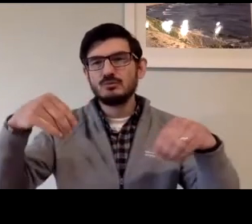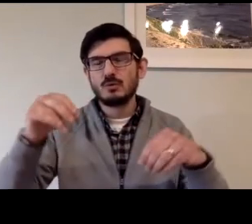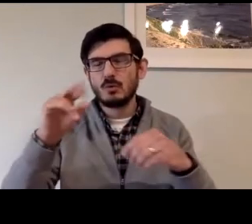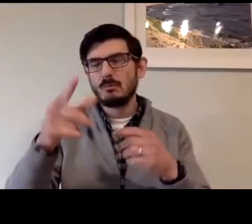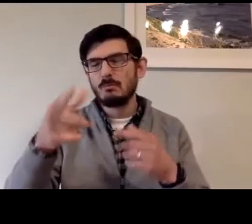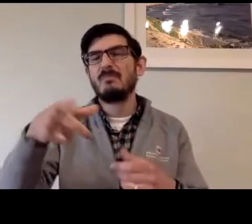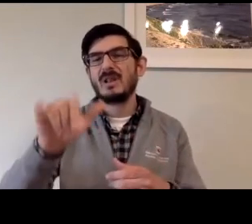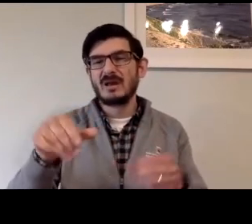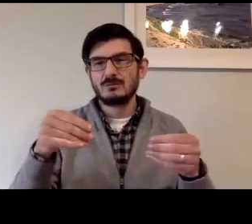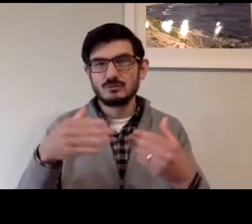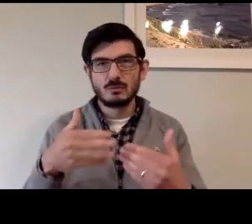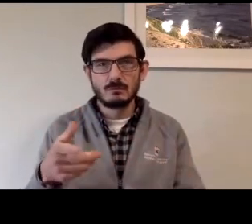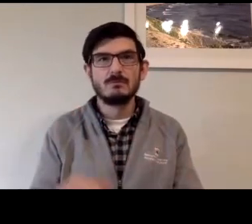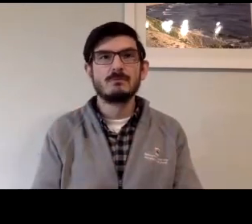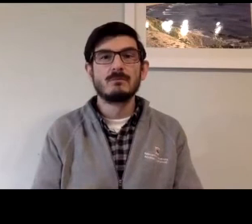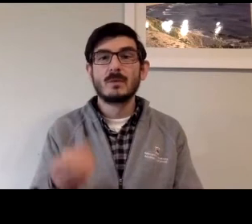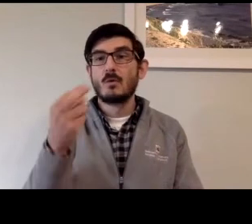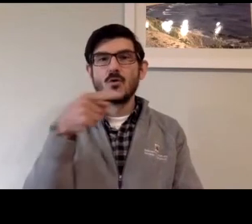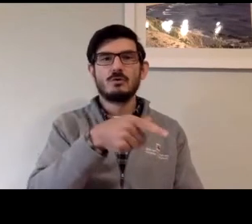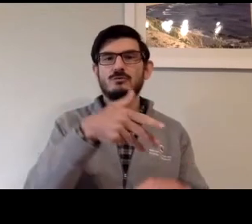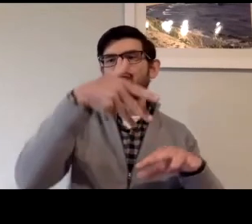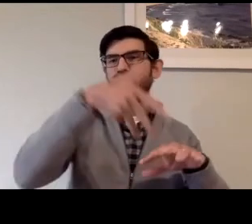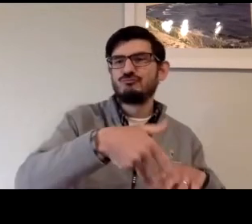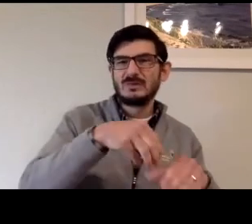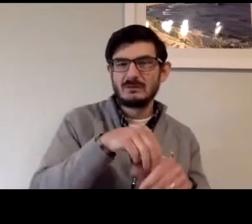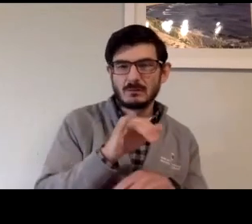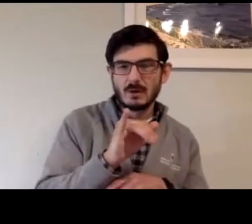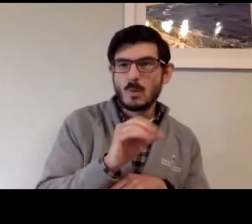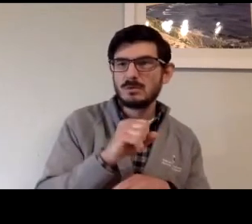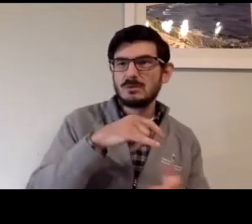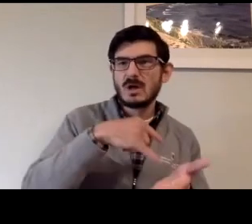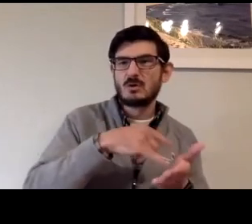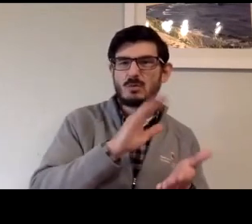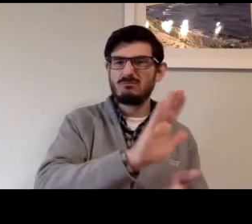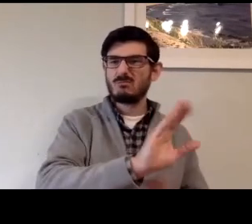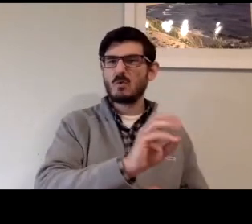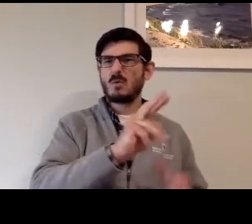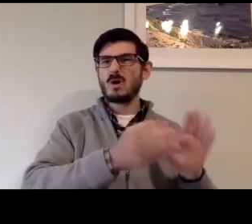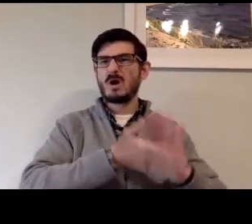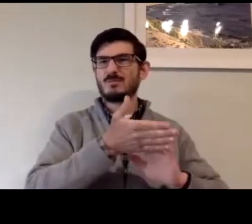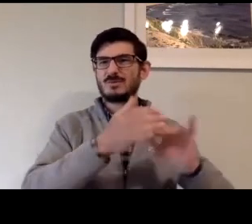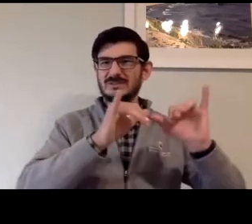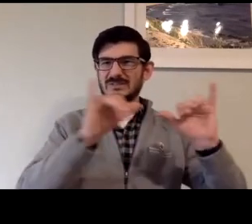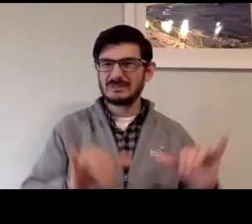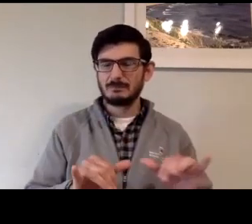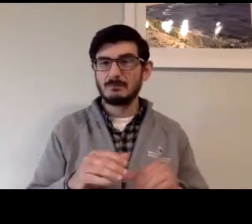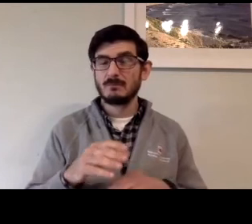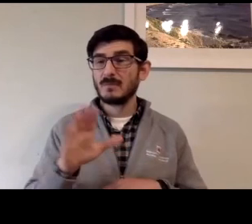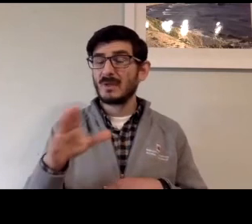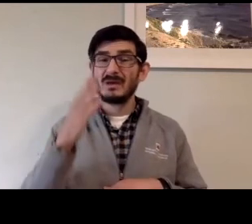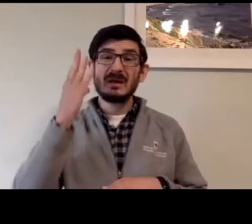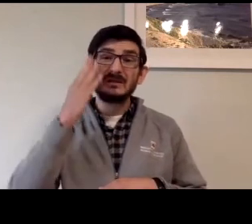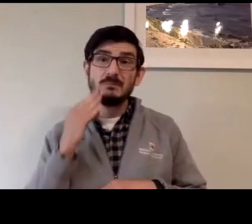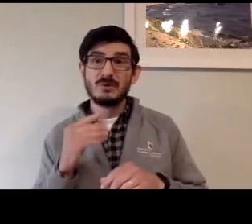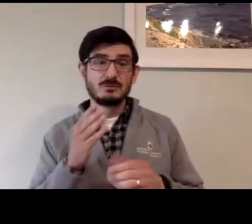on whether they have an over-the-top app they've downloaded from the store, or whether it's native to the iOS or the Android